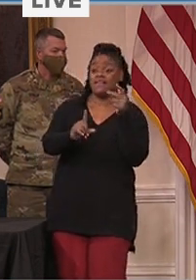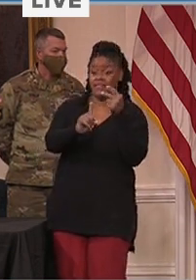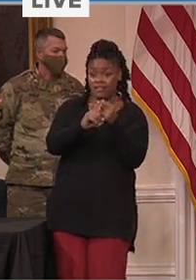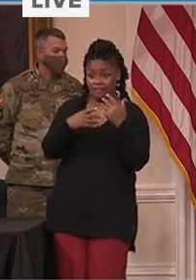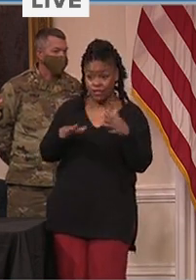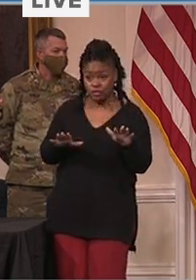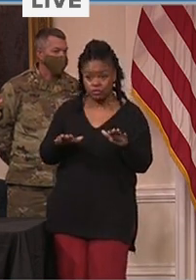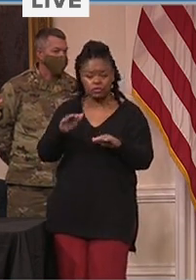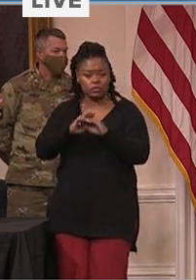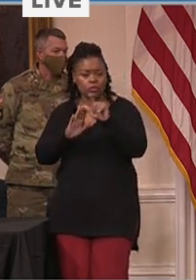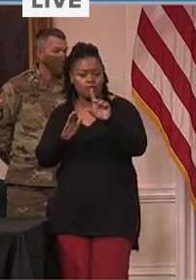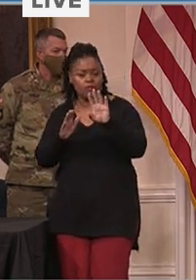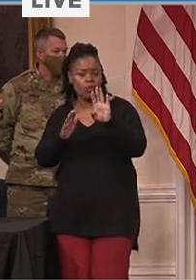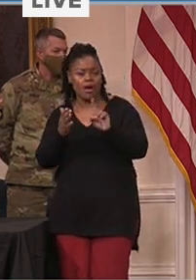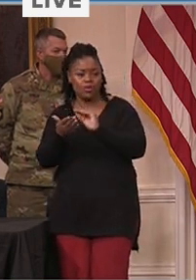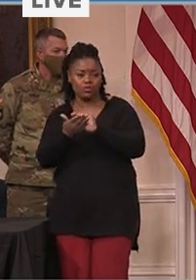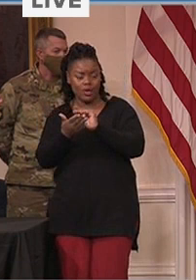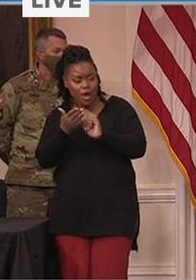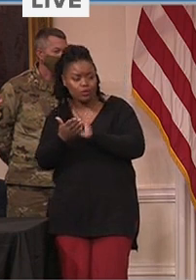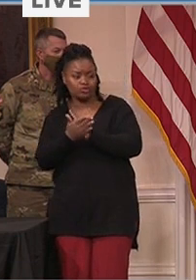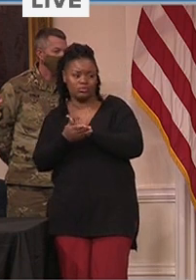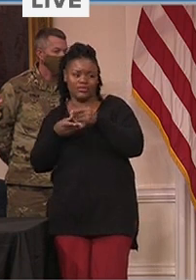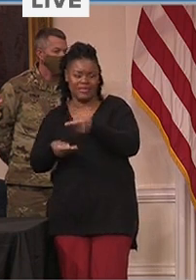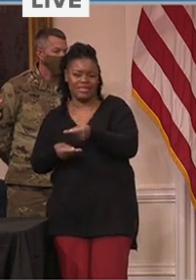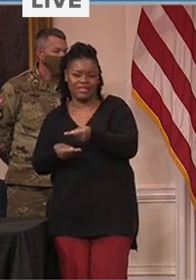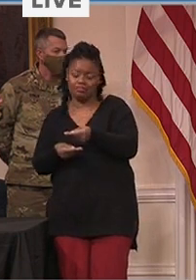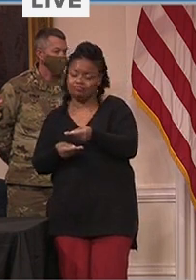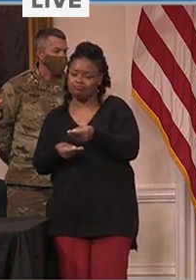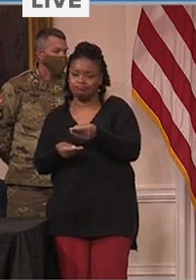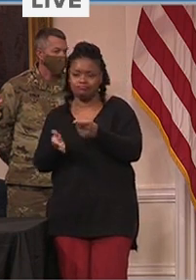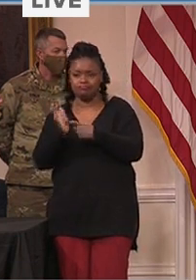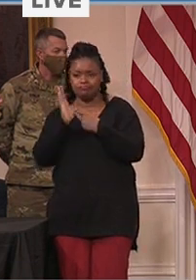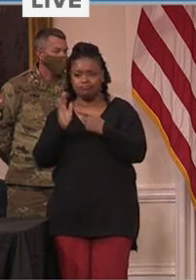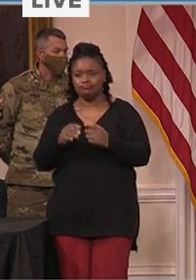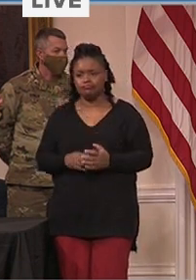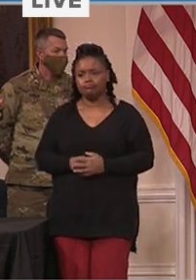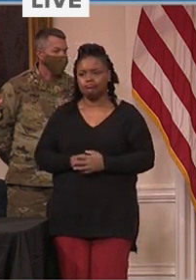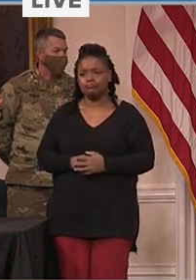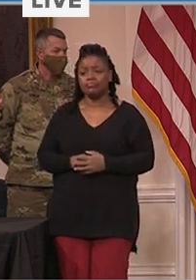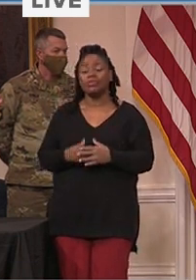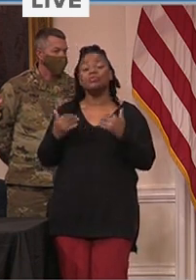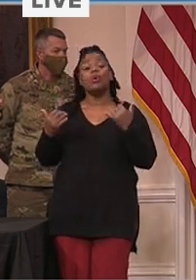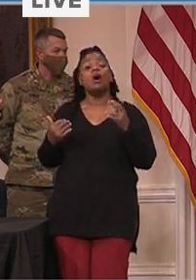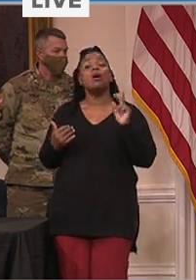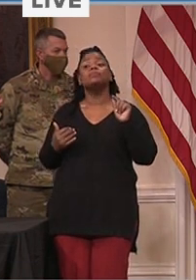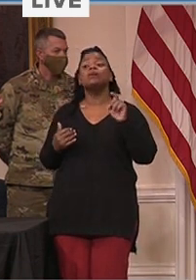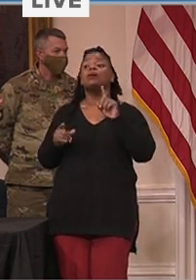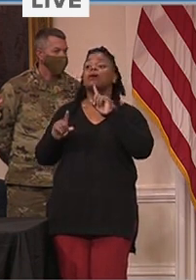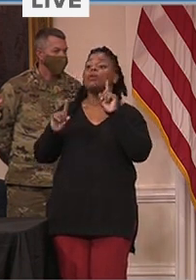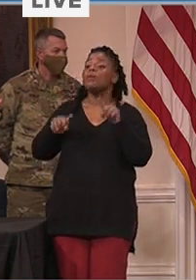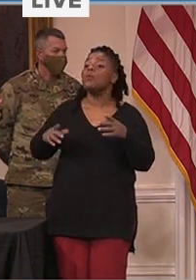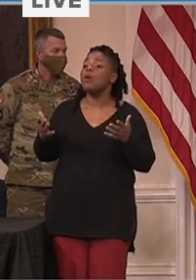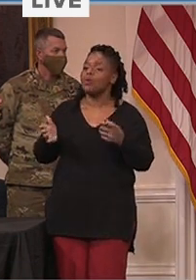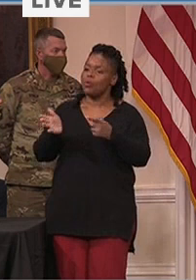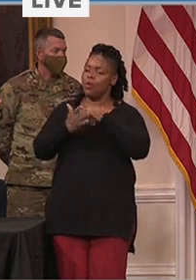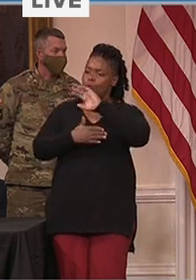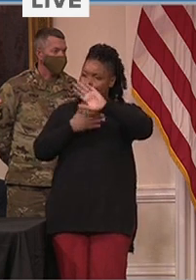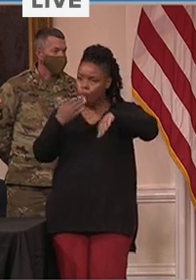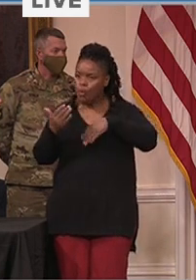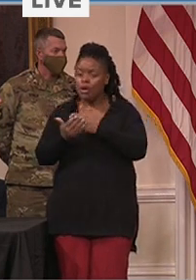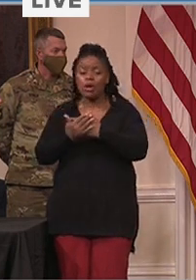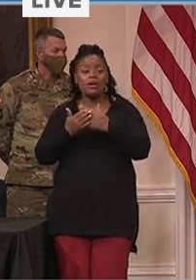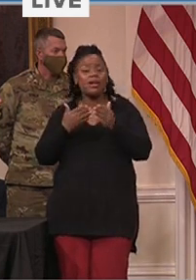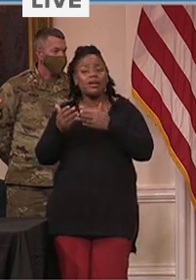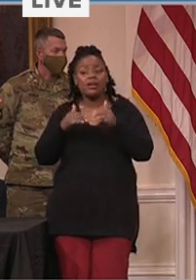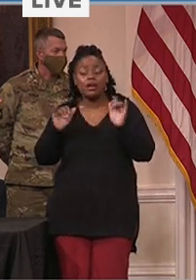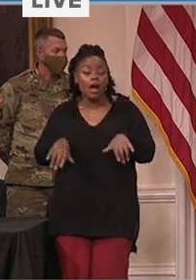president of Walgreens and CVS today. And today I am issuing an executive order which requires all providers in the state of